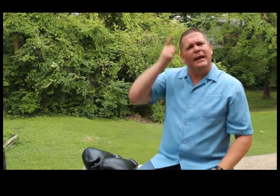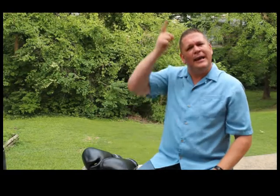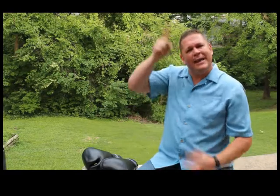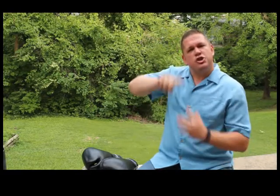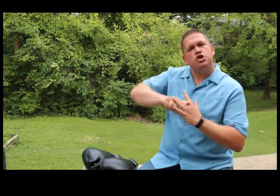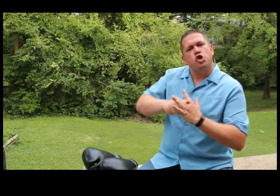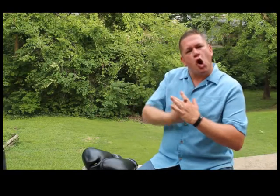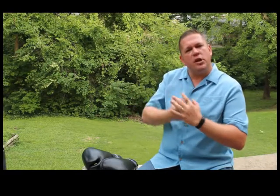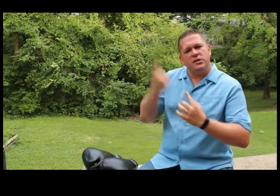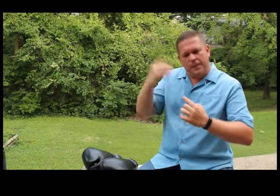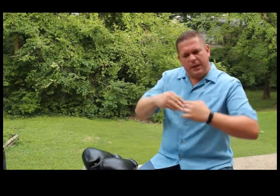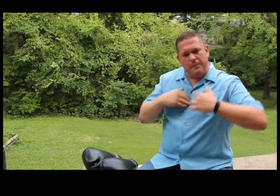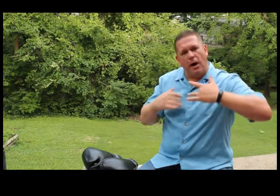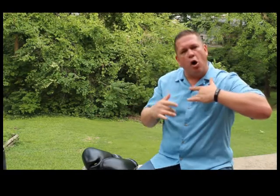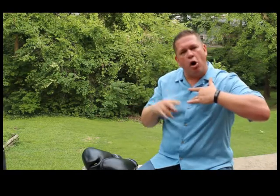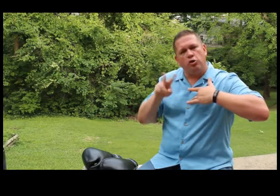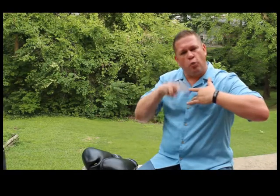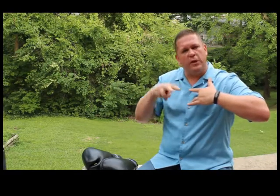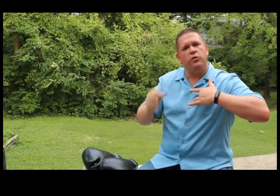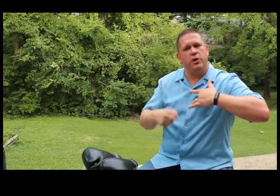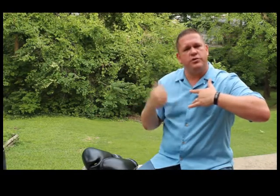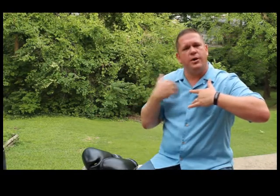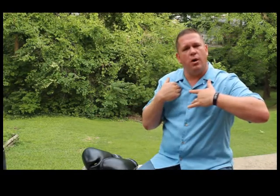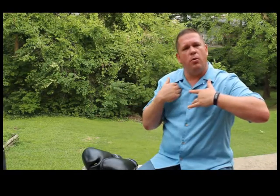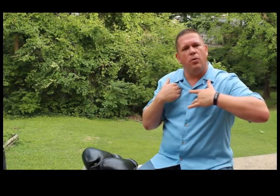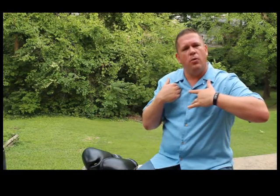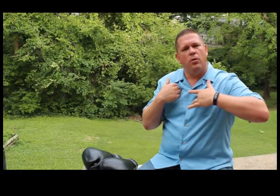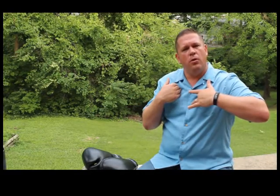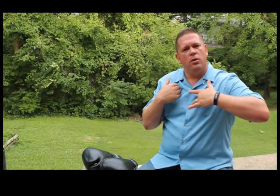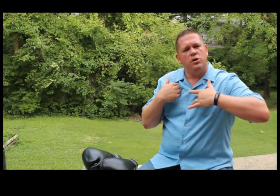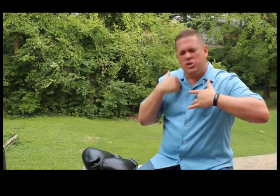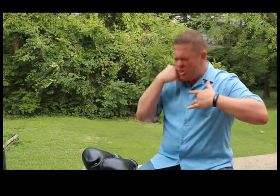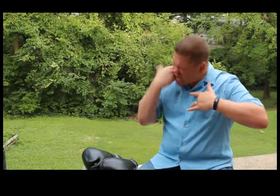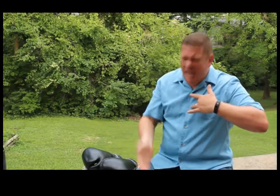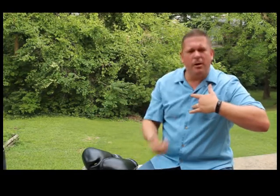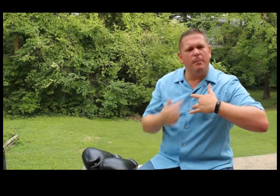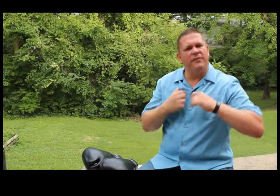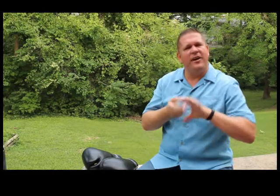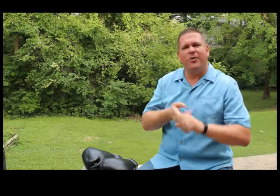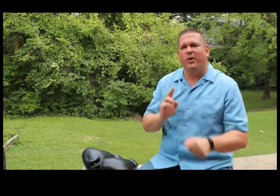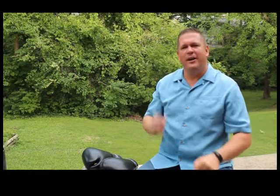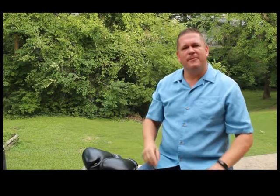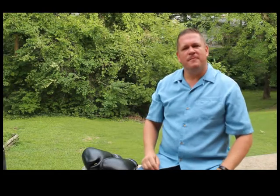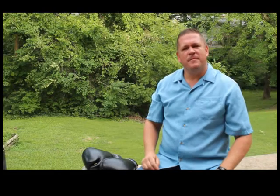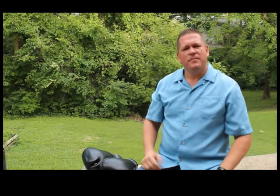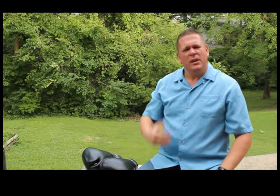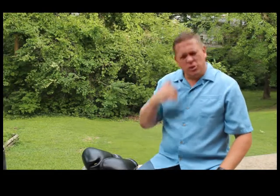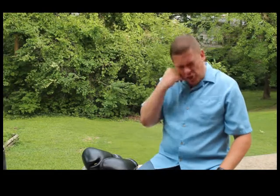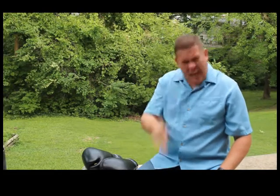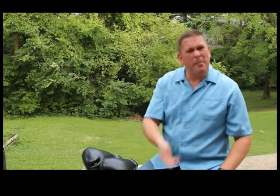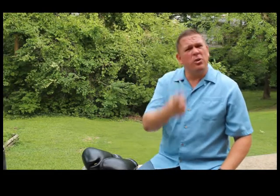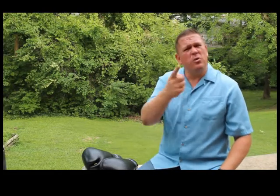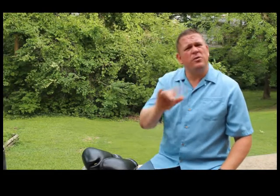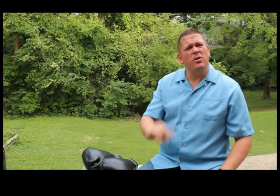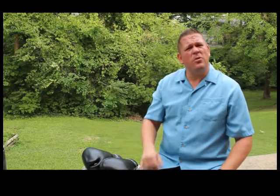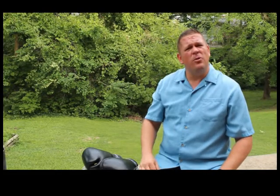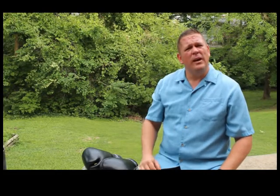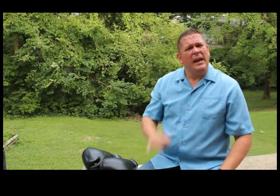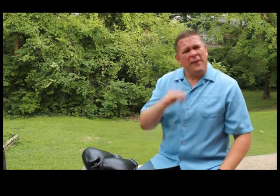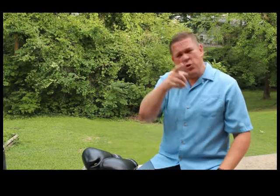He started something in my heart 22 years ago. Shame on me if I quit. Shame on you, too. If you